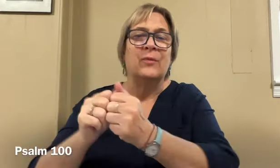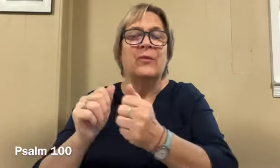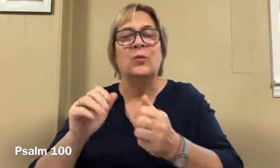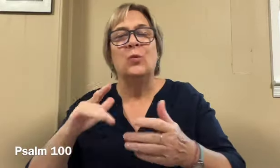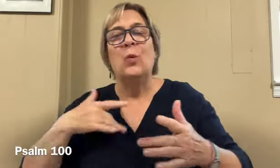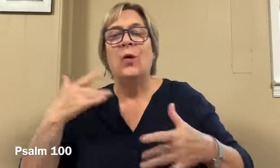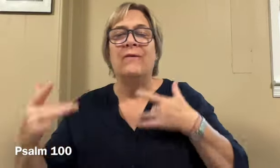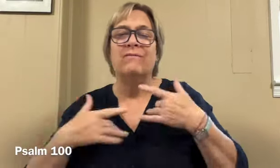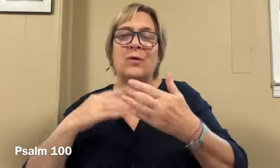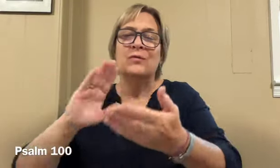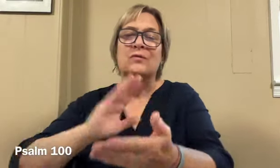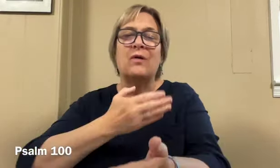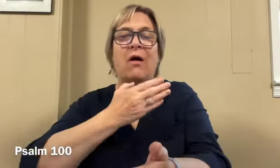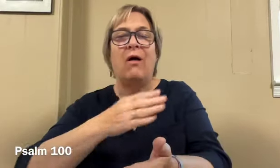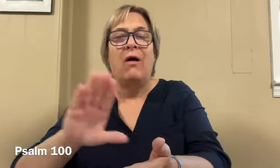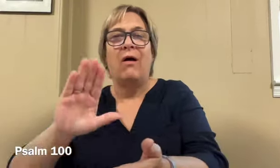him with joyful song.